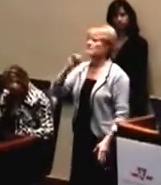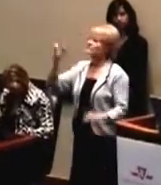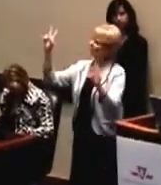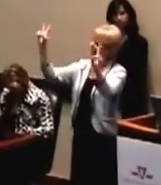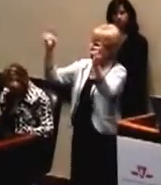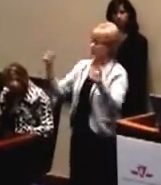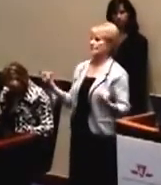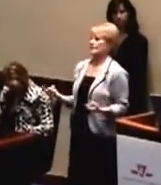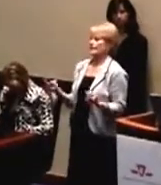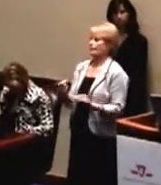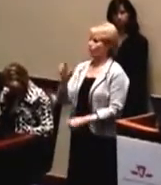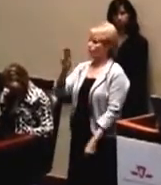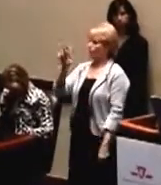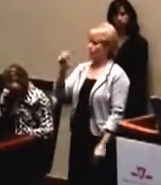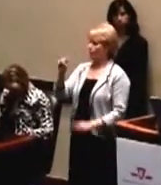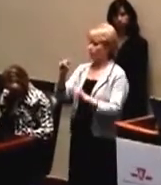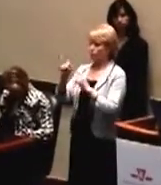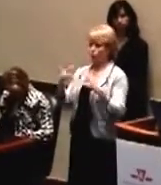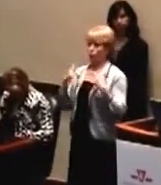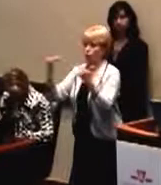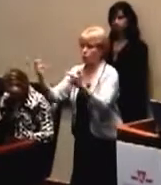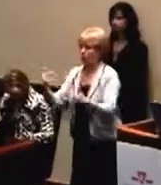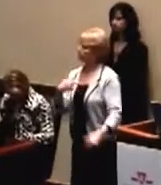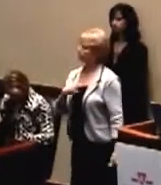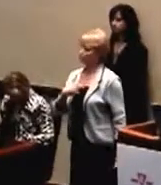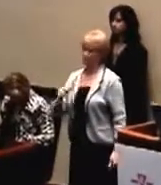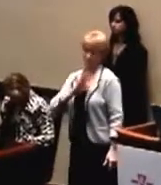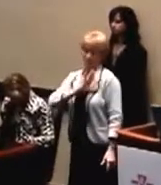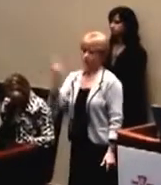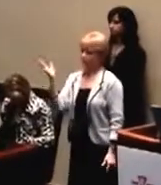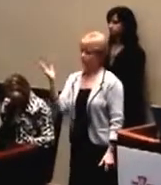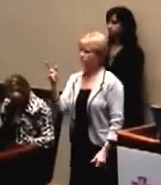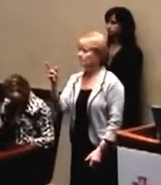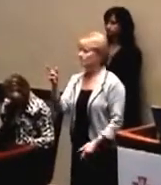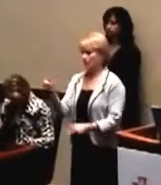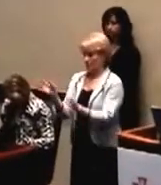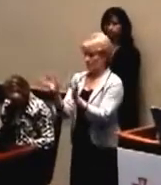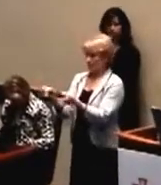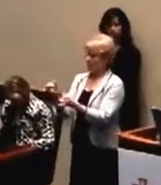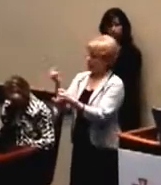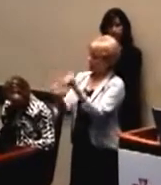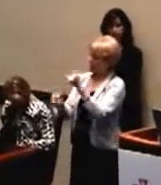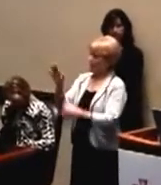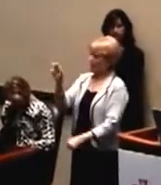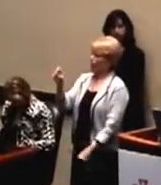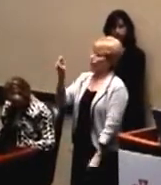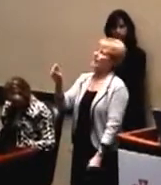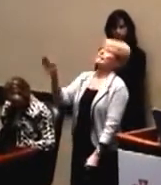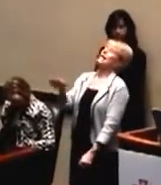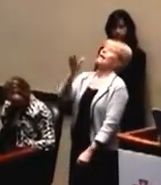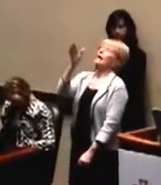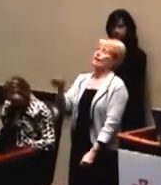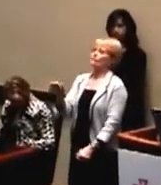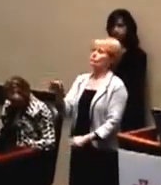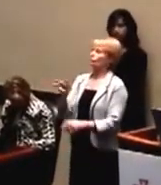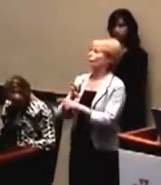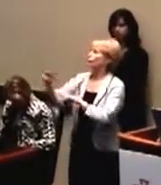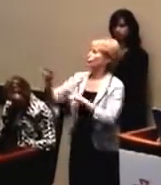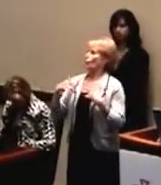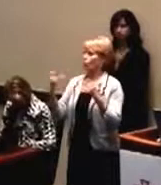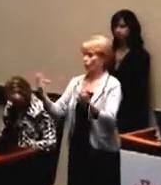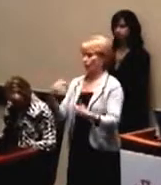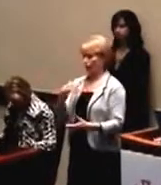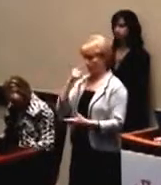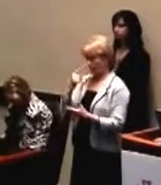sin for buses to run early, in my opinion, and definitely the last bus should never, ever run early. So I'm